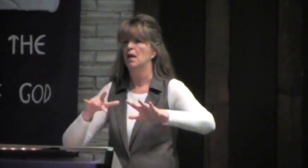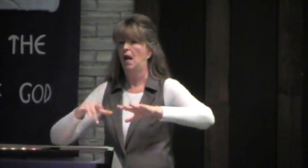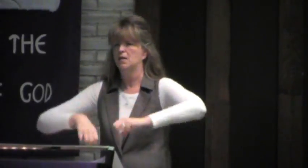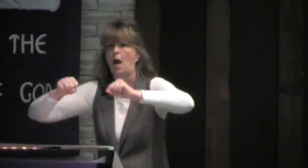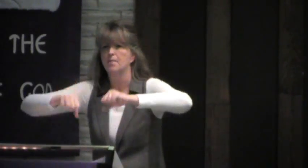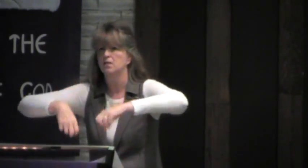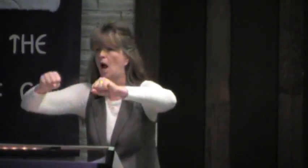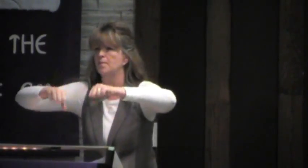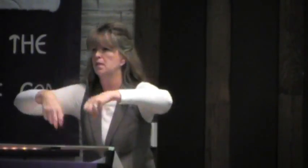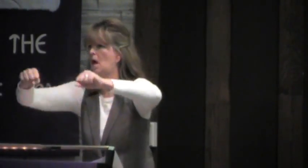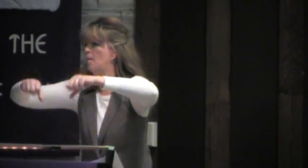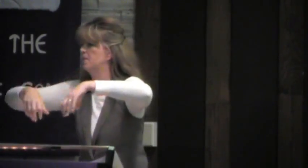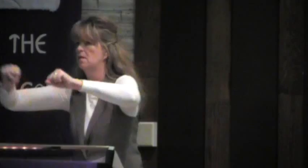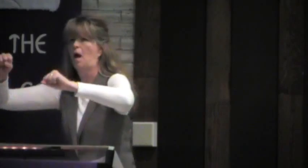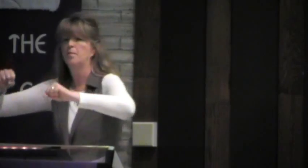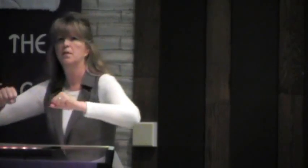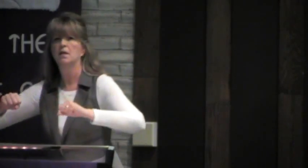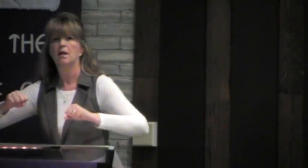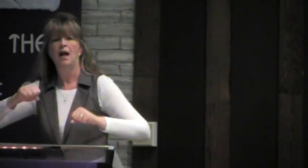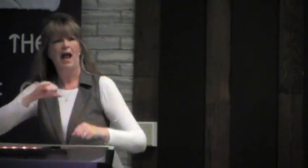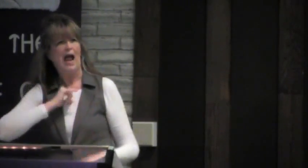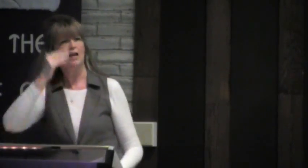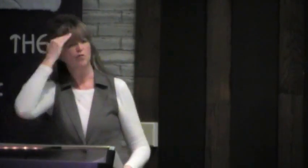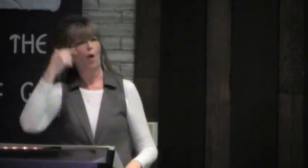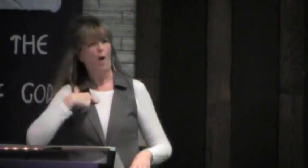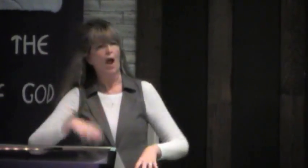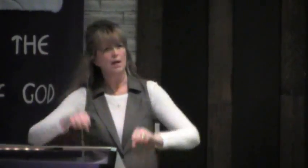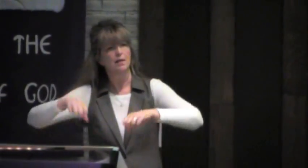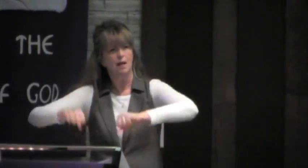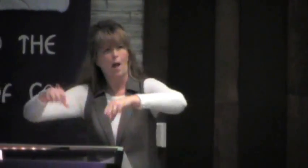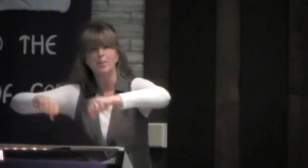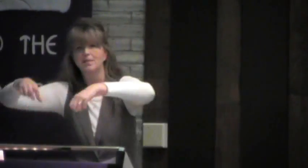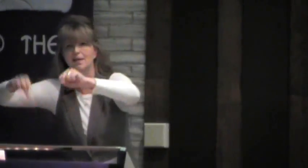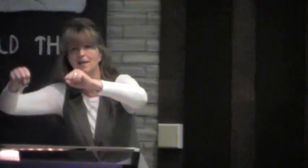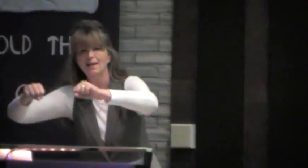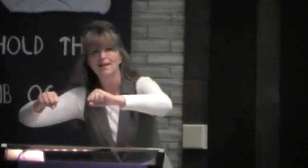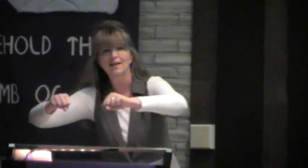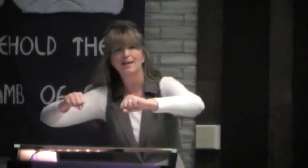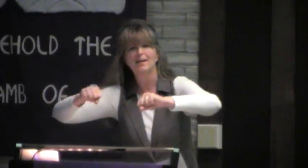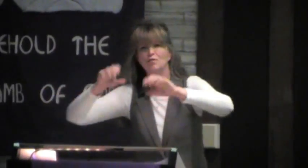My children, avidness to adopt children.